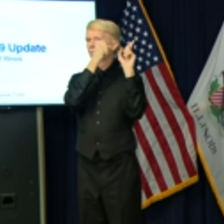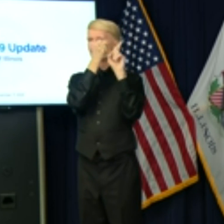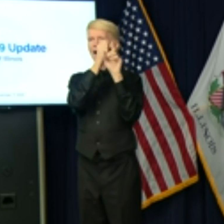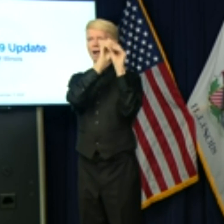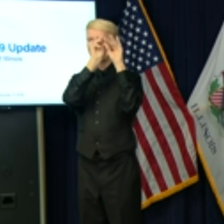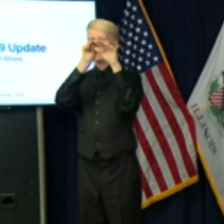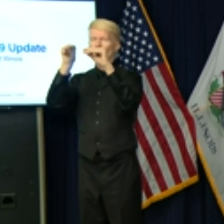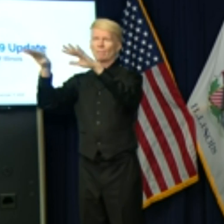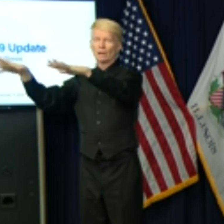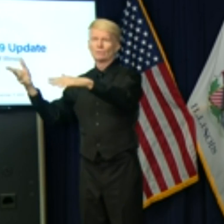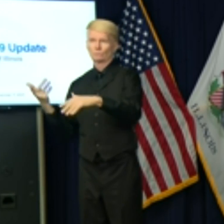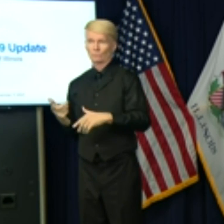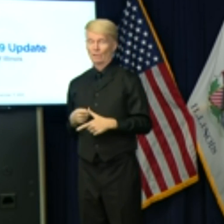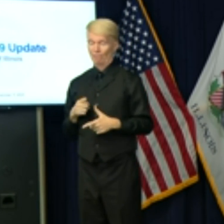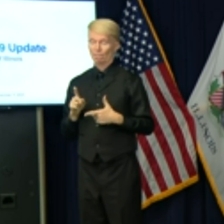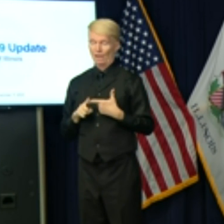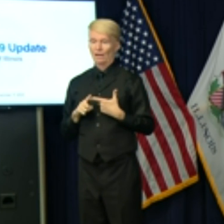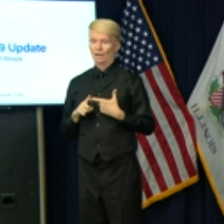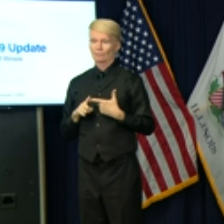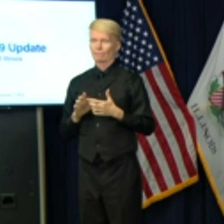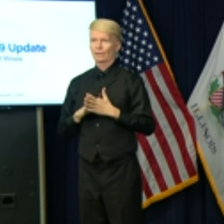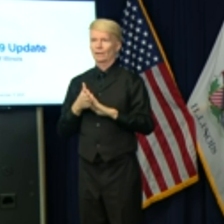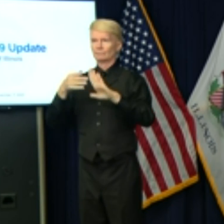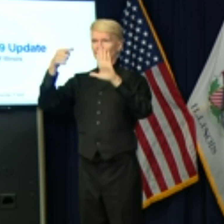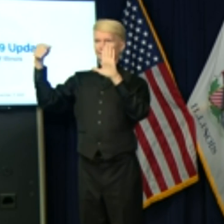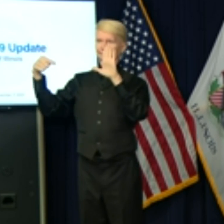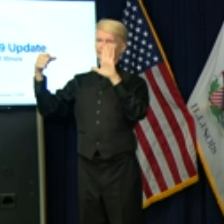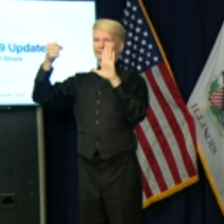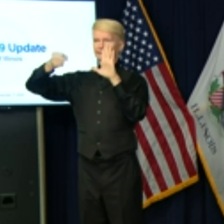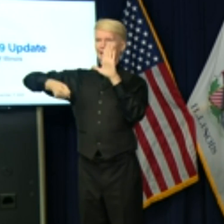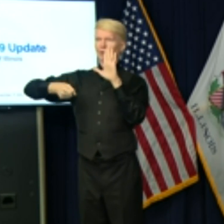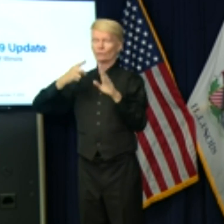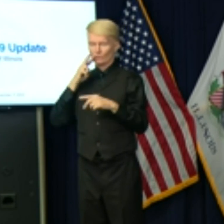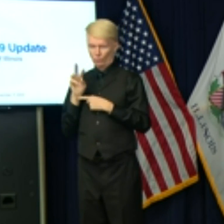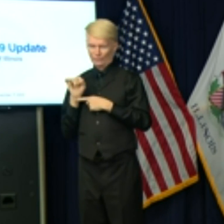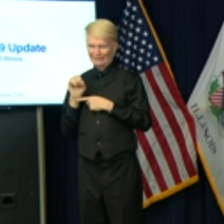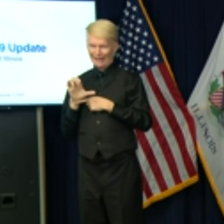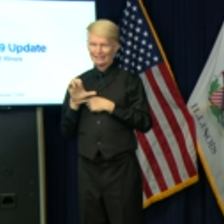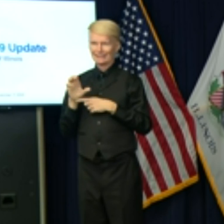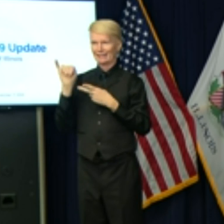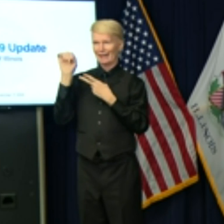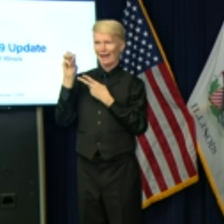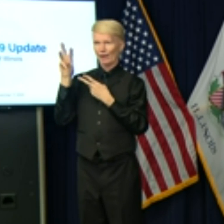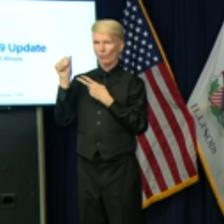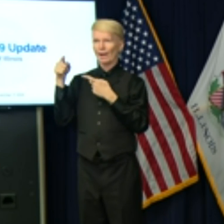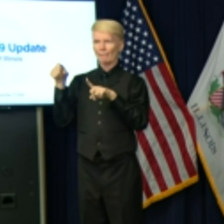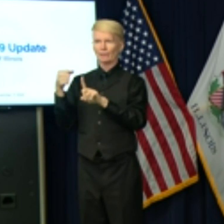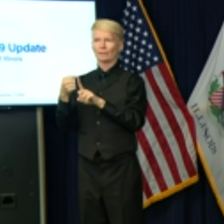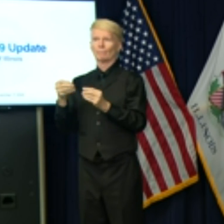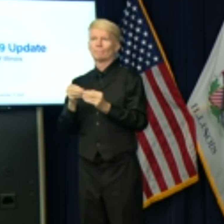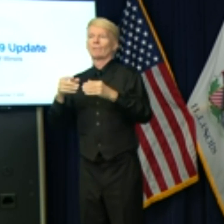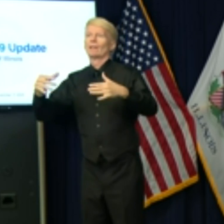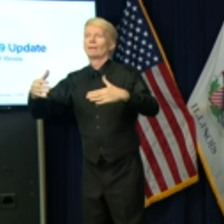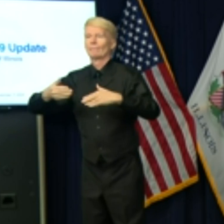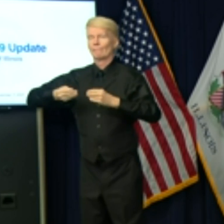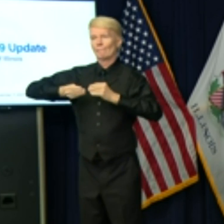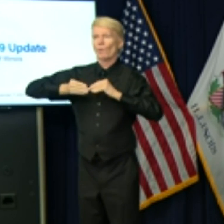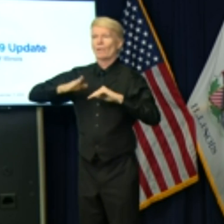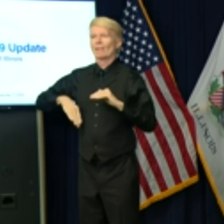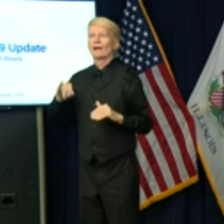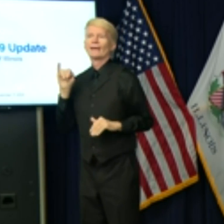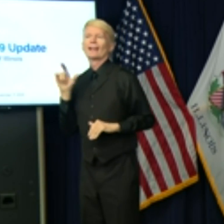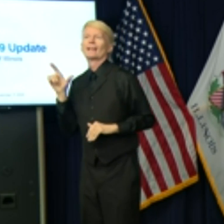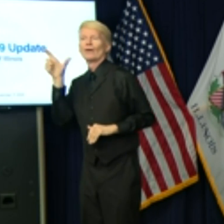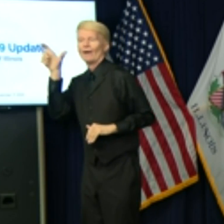And then it starts to move sort of south from there. You saw Wisconsin and Iowa before Illinois started having